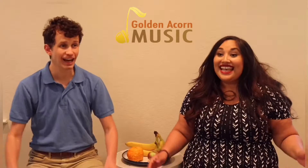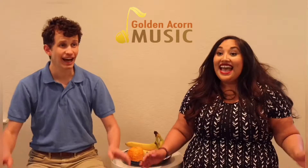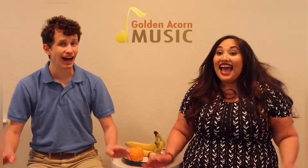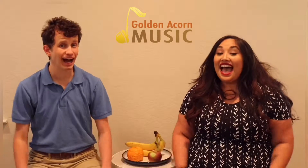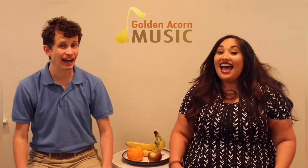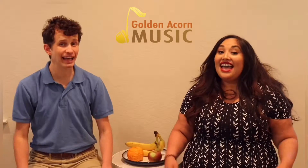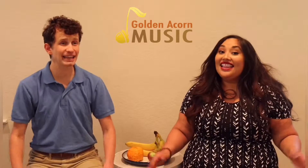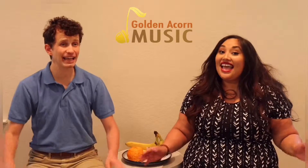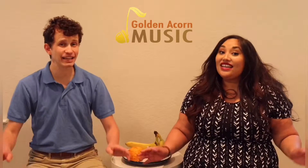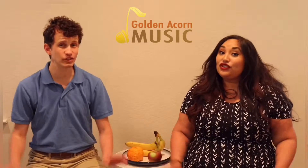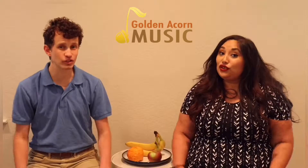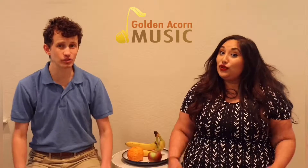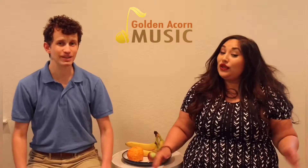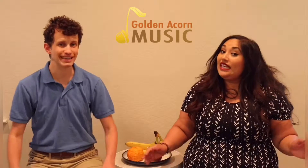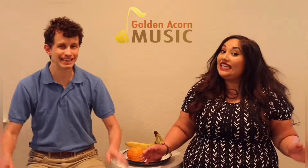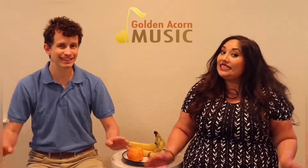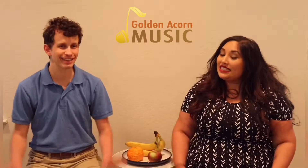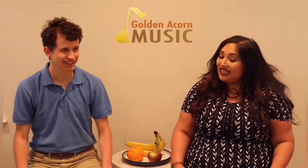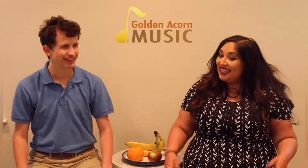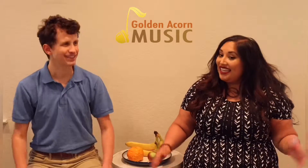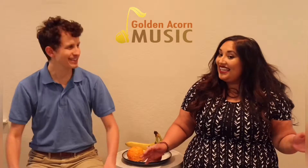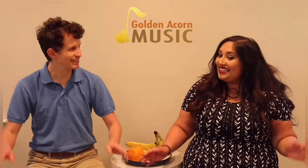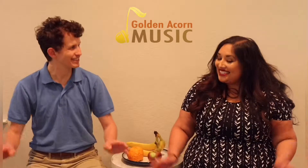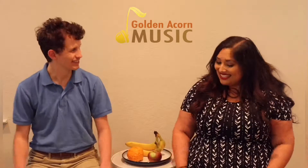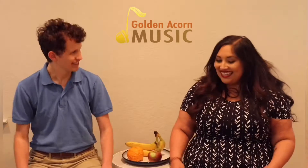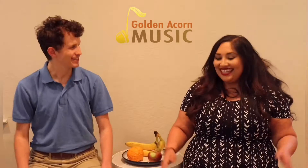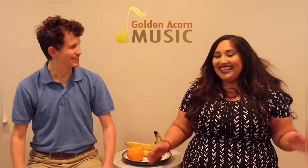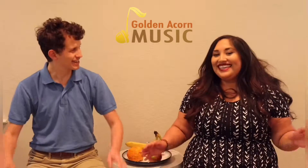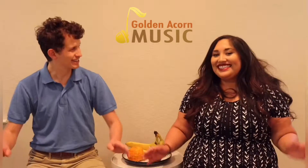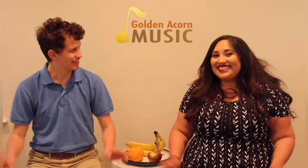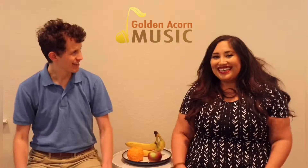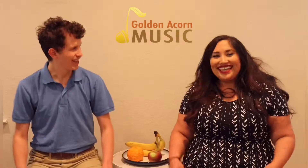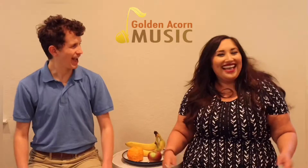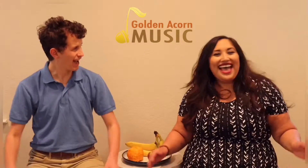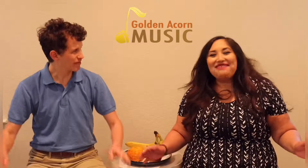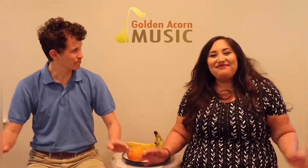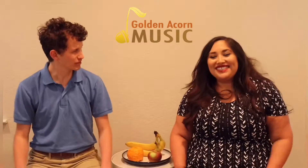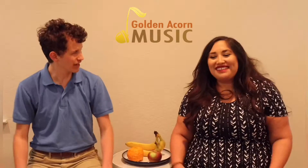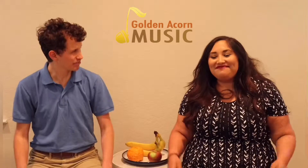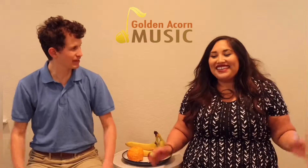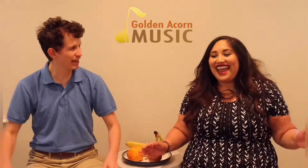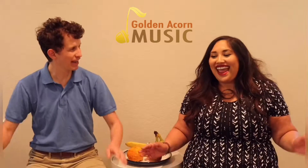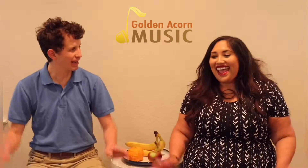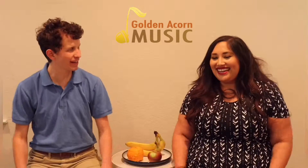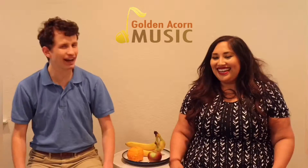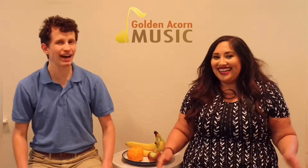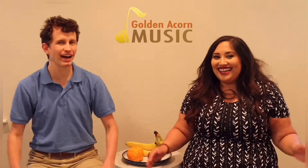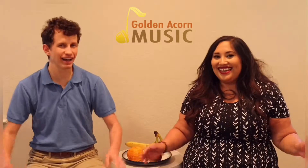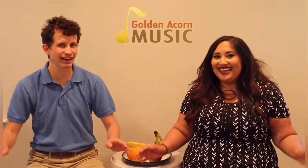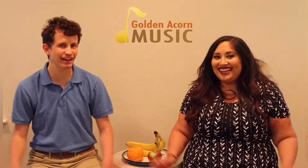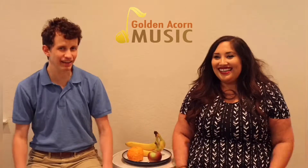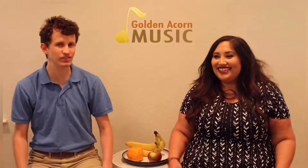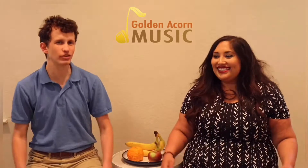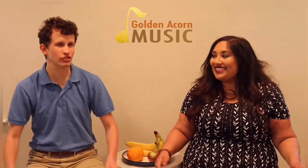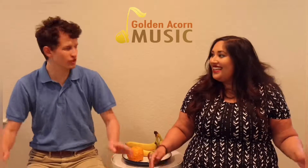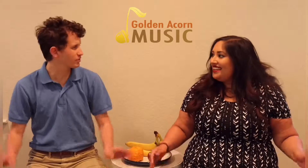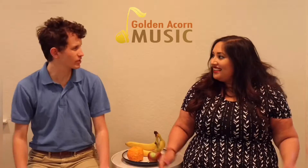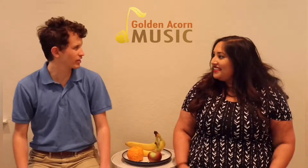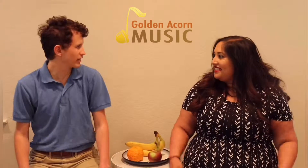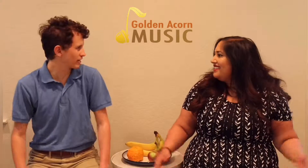I like to eat eat eat apples and bananas Just keep singing it like